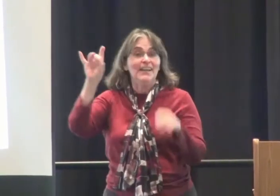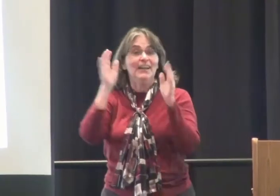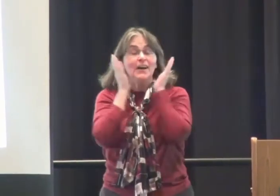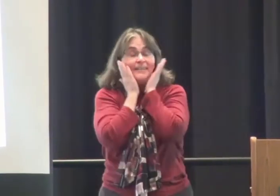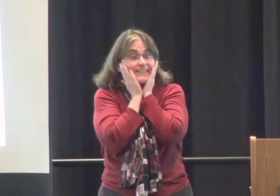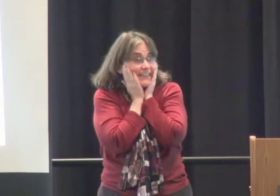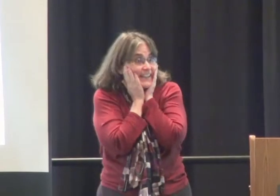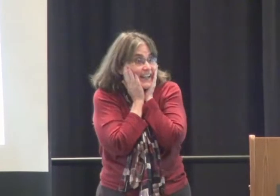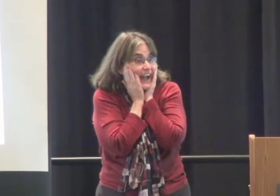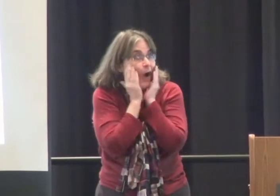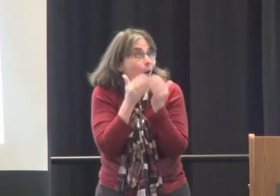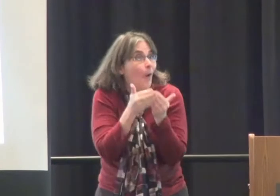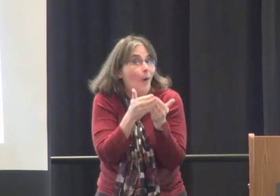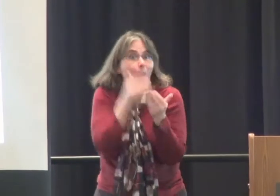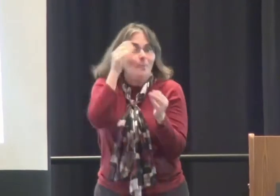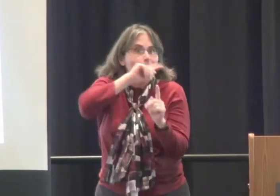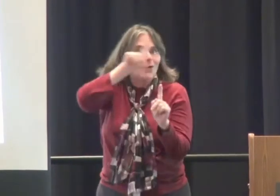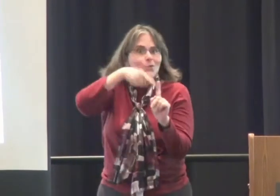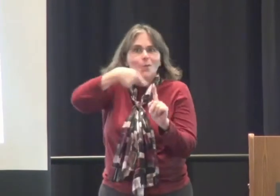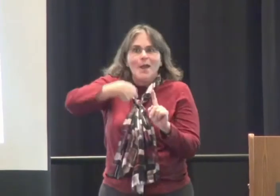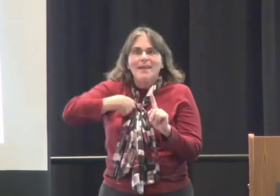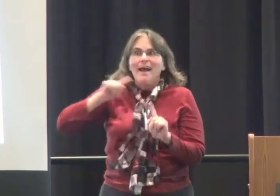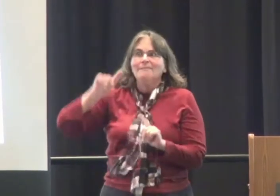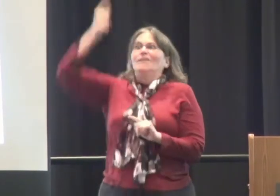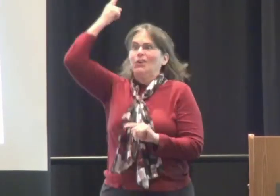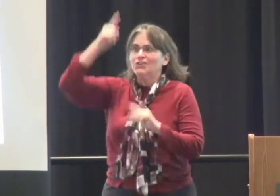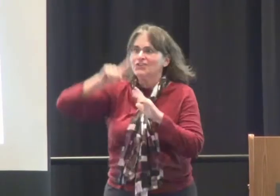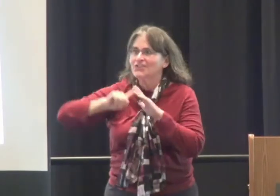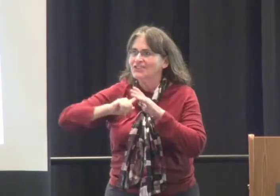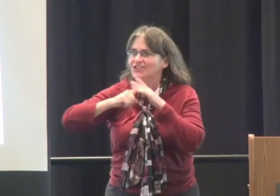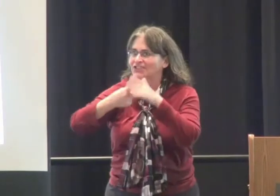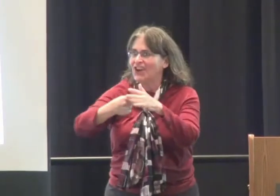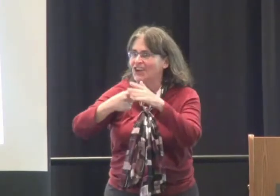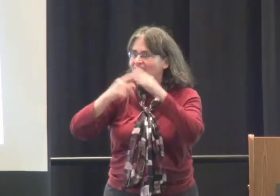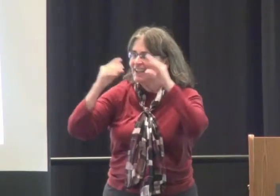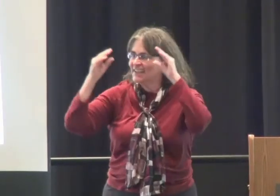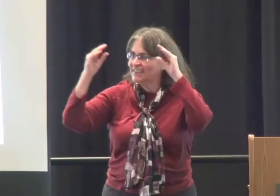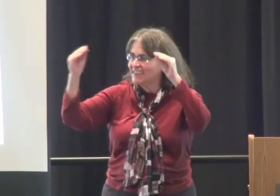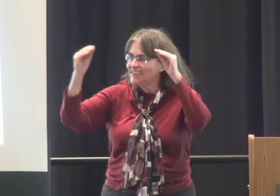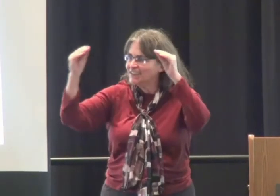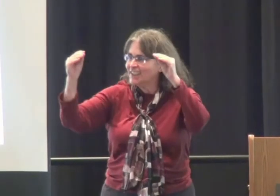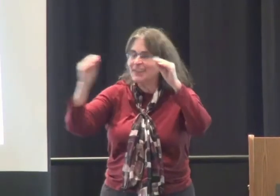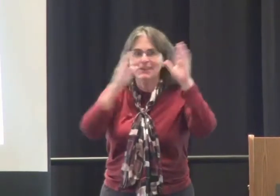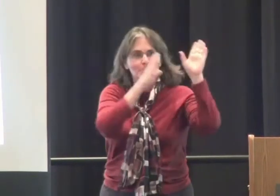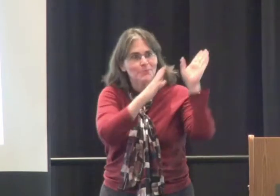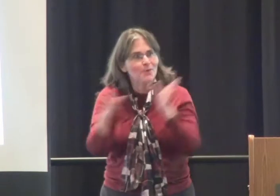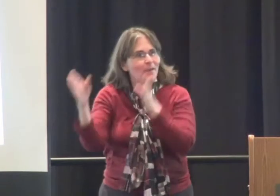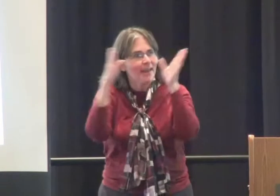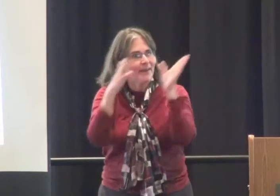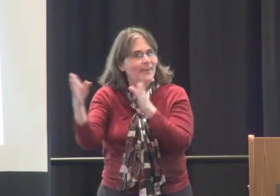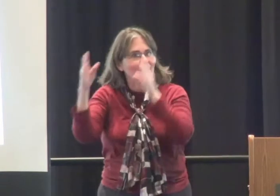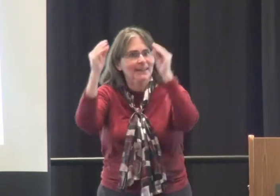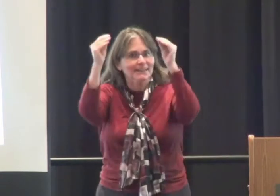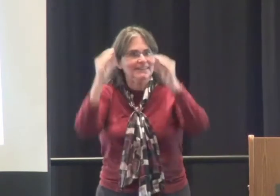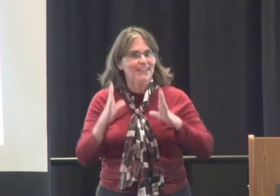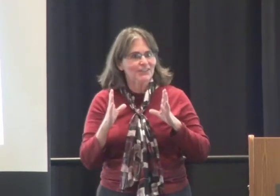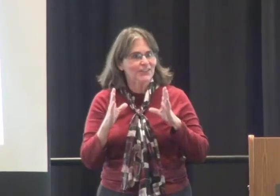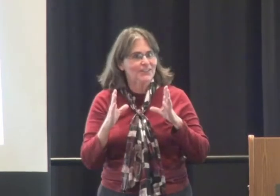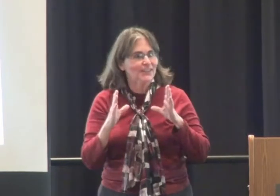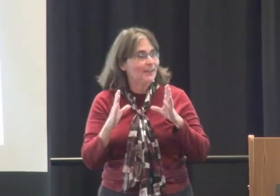1988. My goodness. That really was at the beginning of my teaching career here at the university